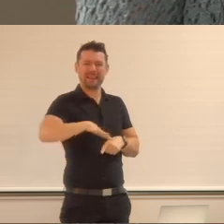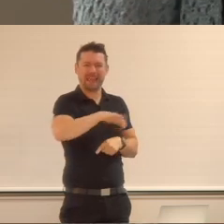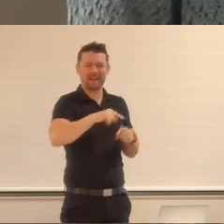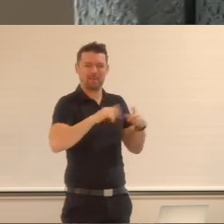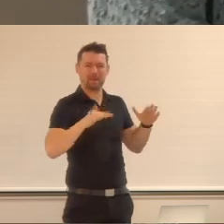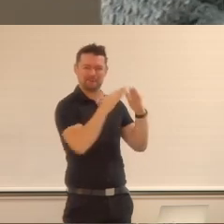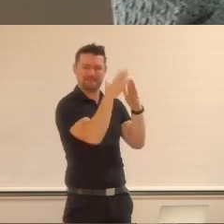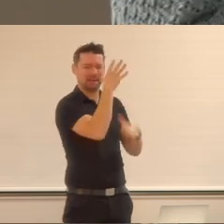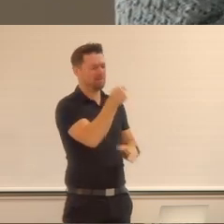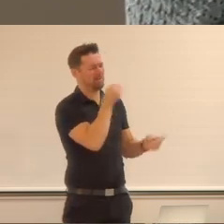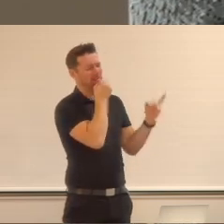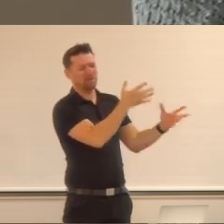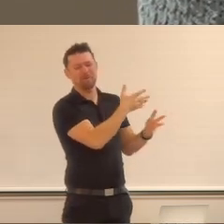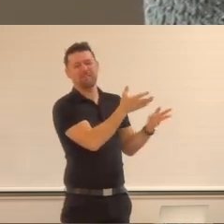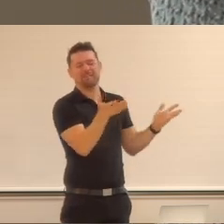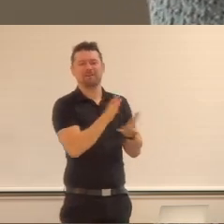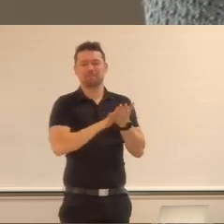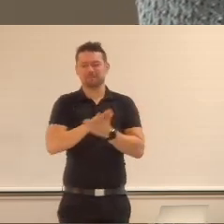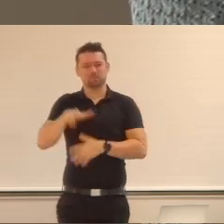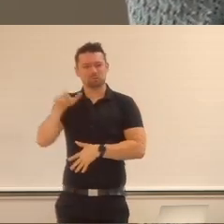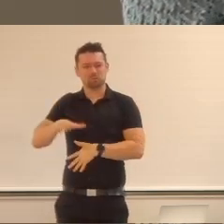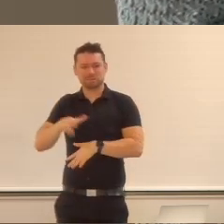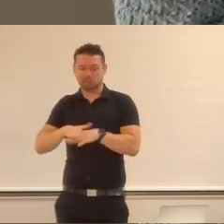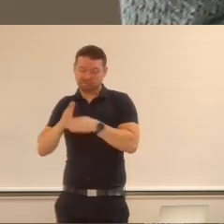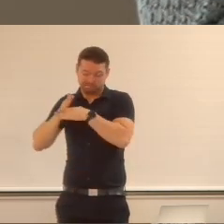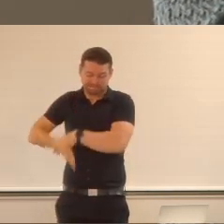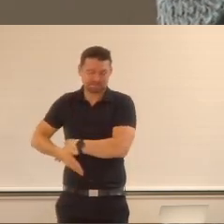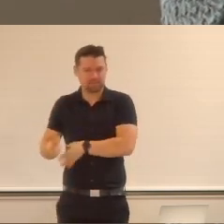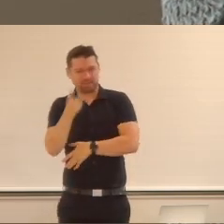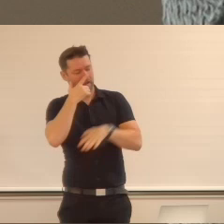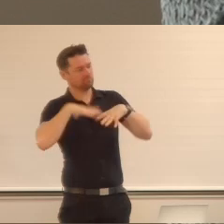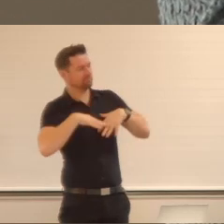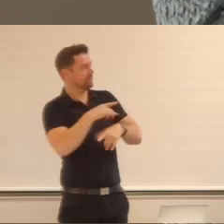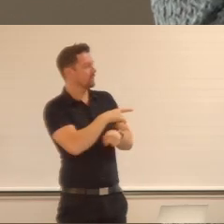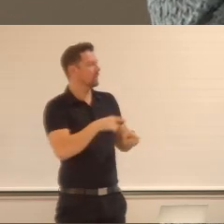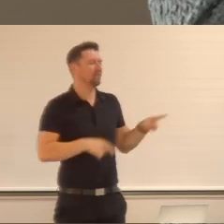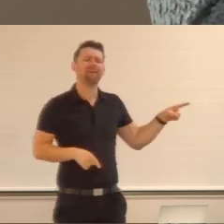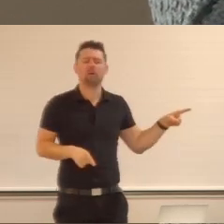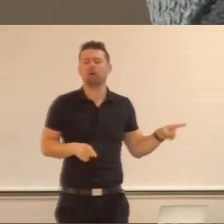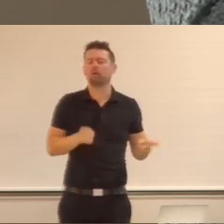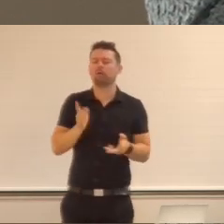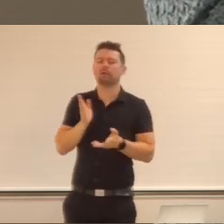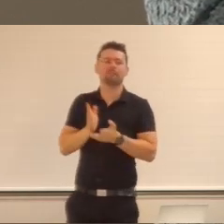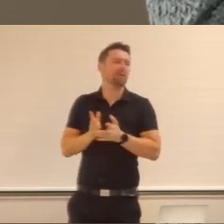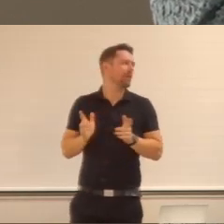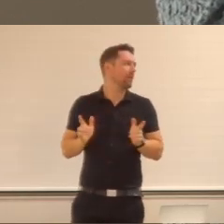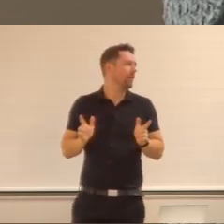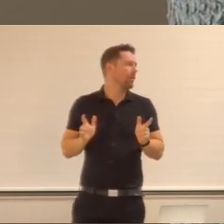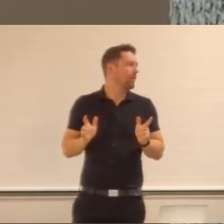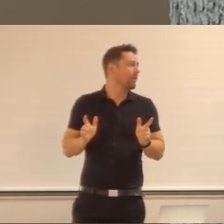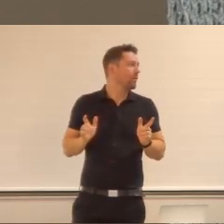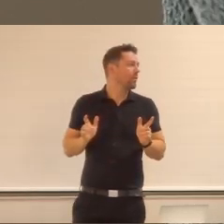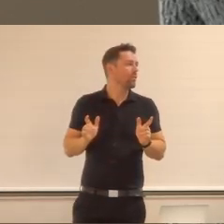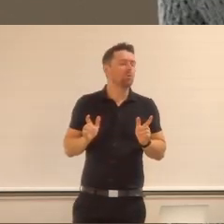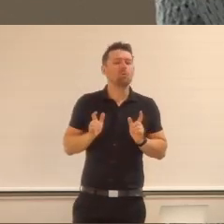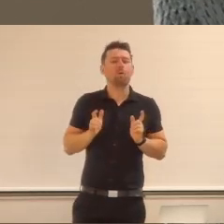all you want as a student, because you're not working 40 or 60 hours a week. And we're in a very cool, uh, wooden igloo today, which